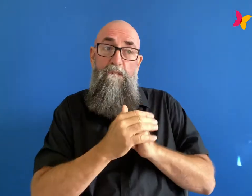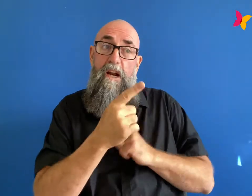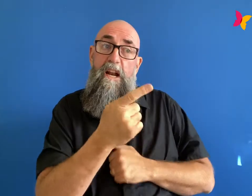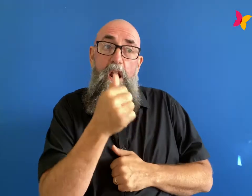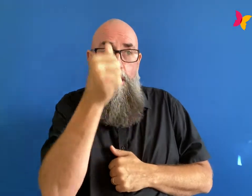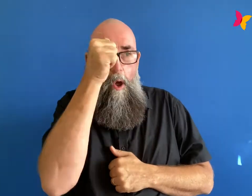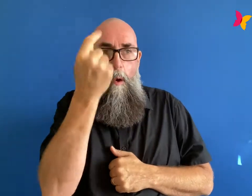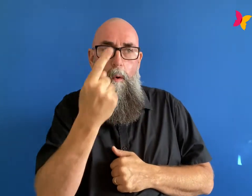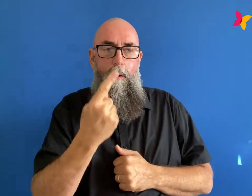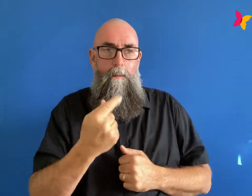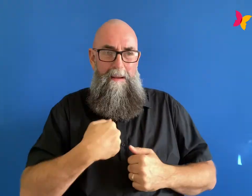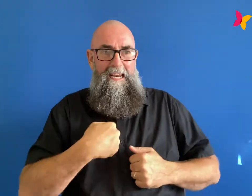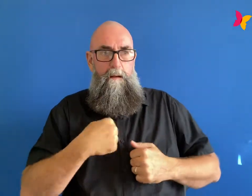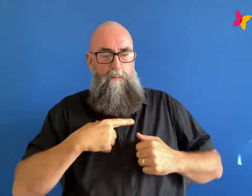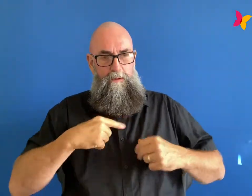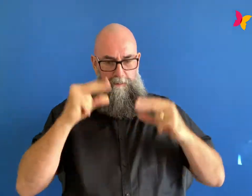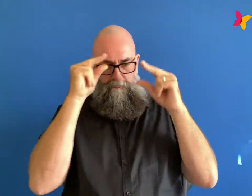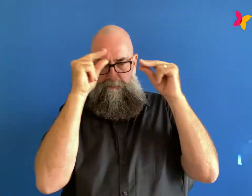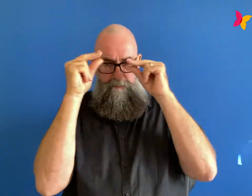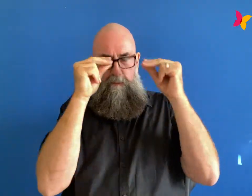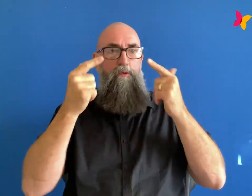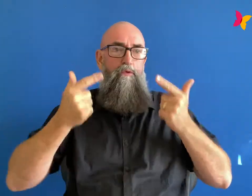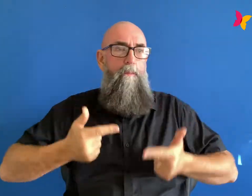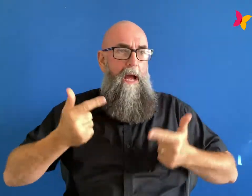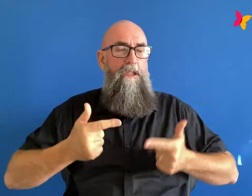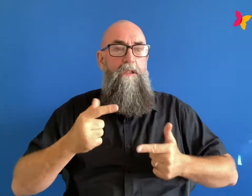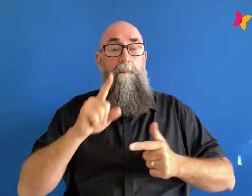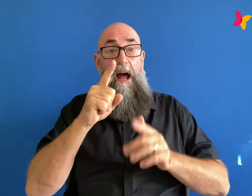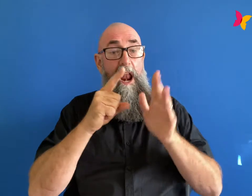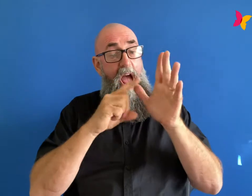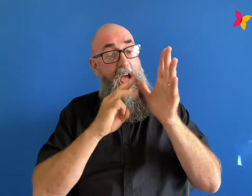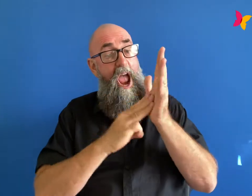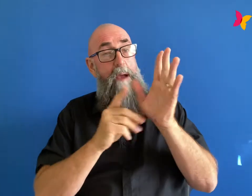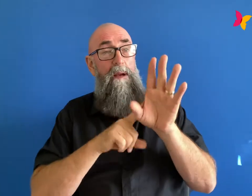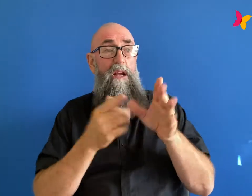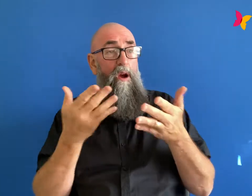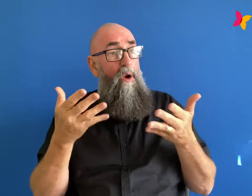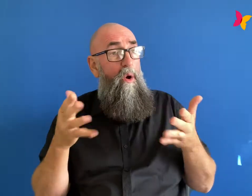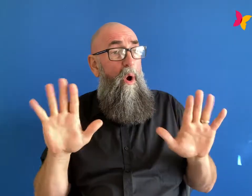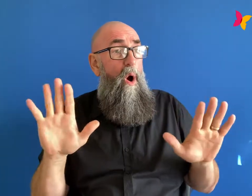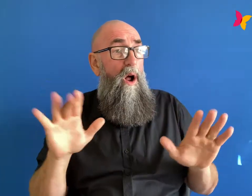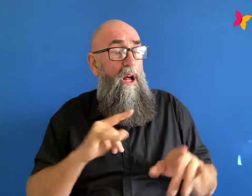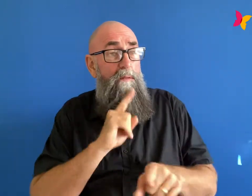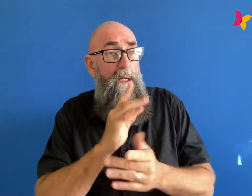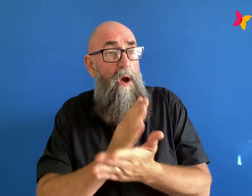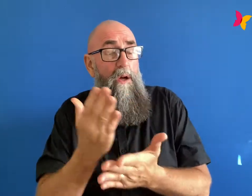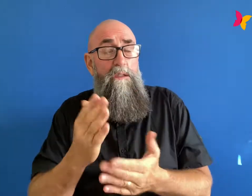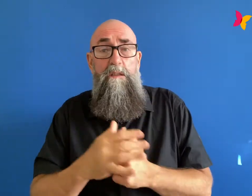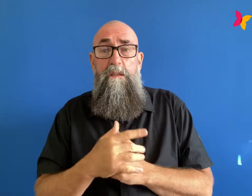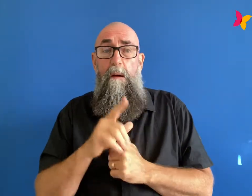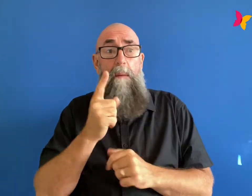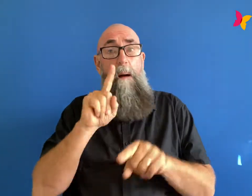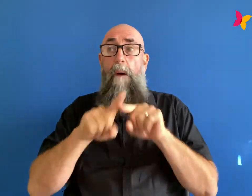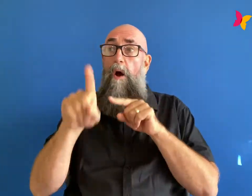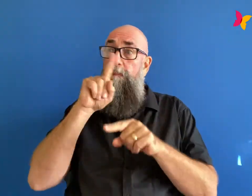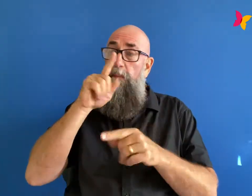a bit and amy disappeared in a way but otherwise people didn't really notice was there a